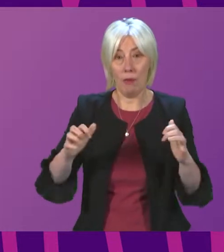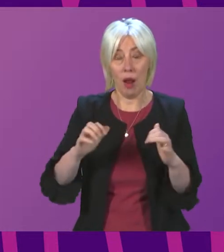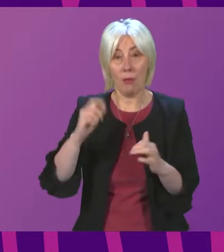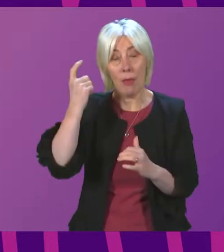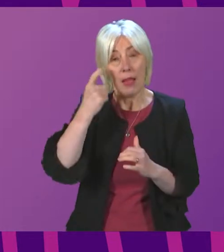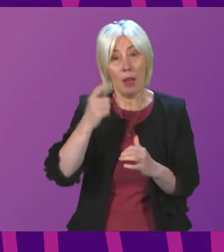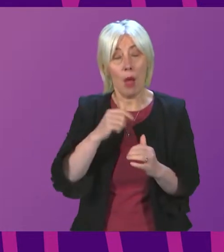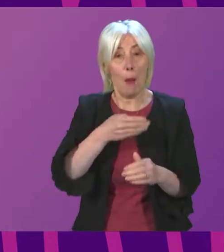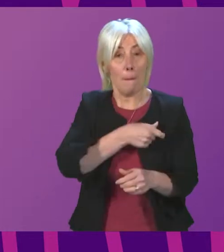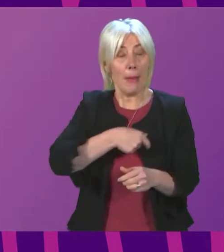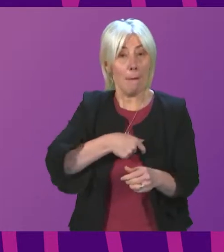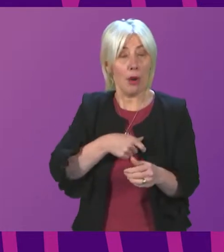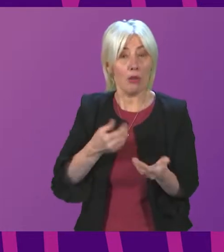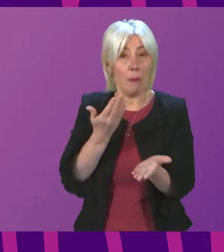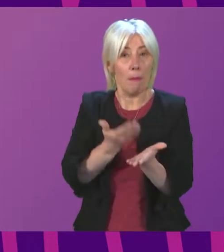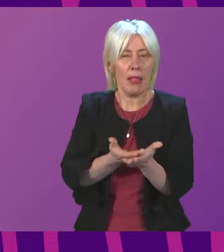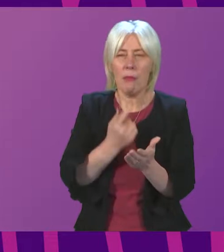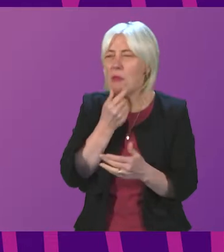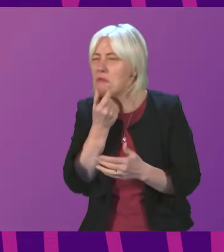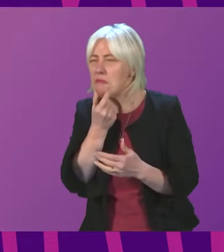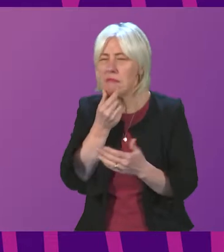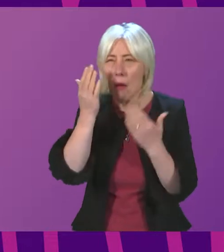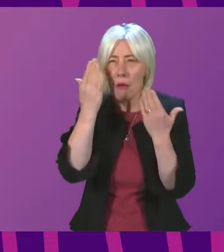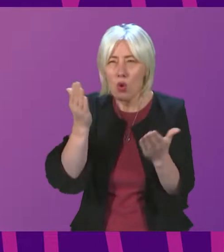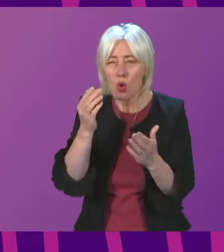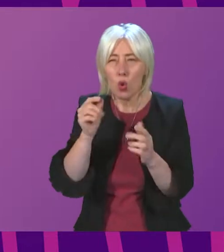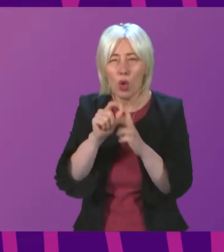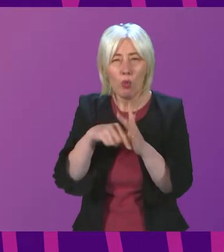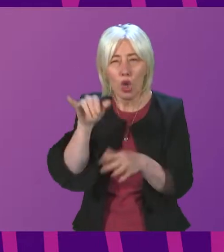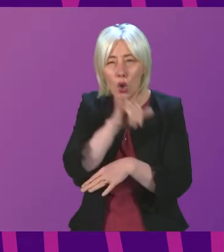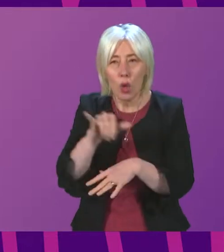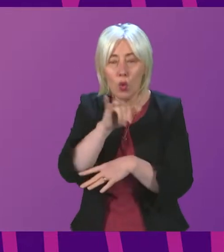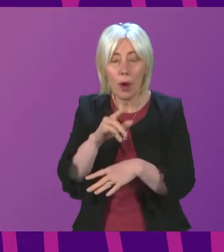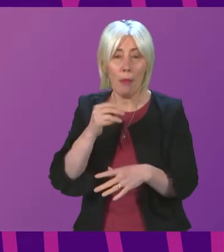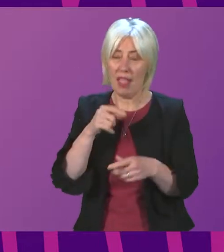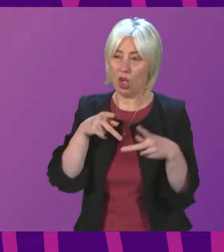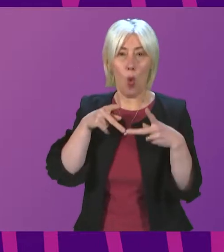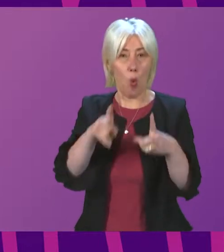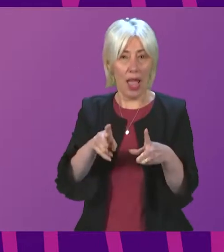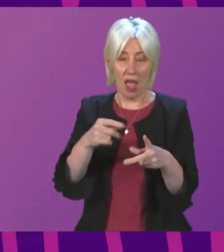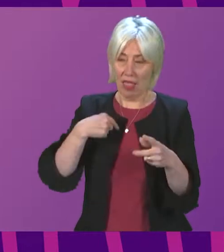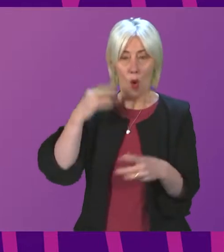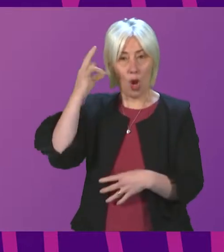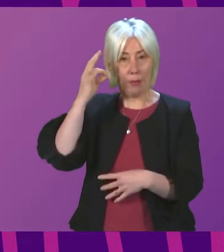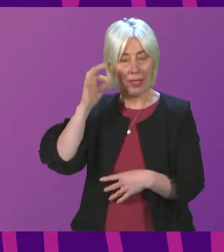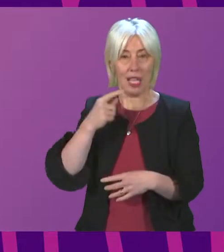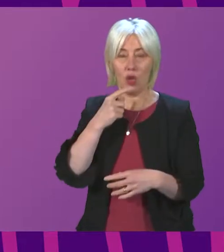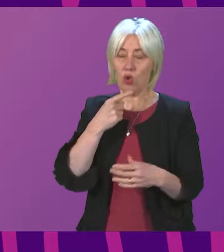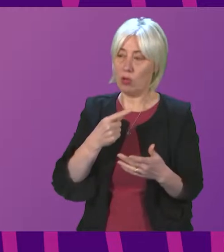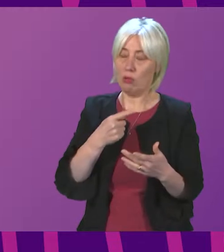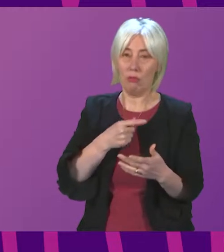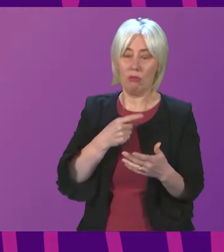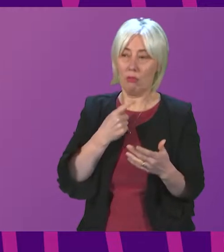members bills but don't necessarily have a project in mind um it's maybe there's a mechanism for our committee to flag up to colleagues